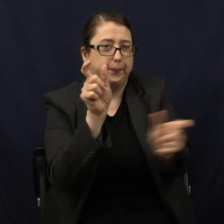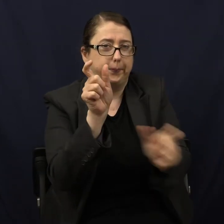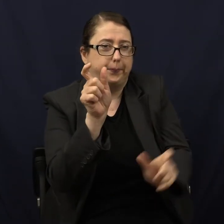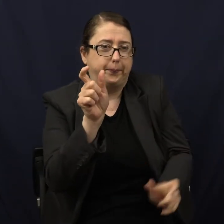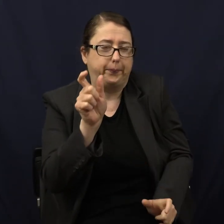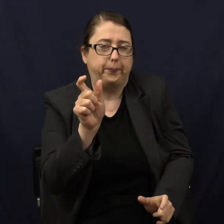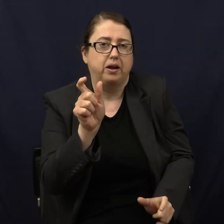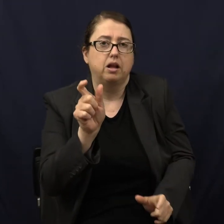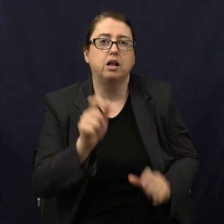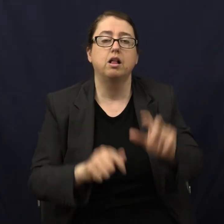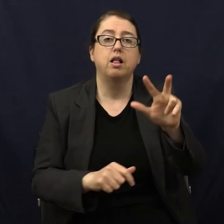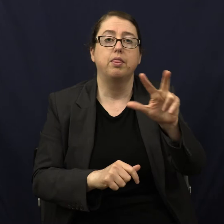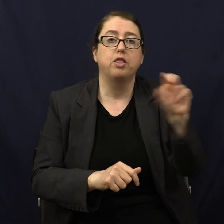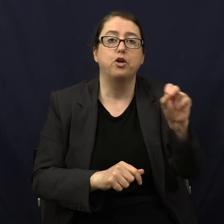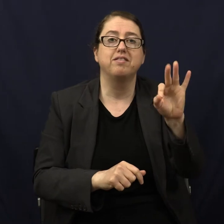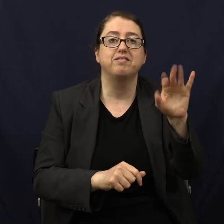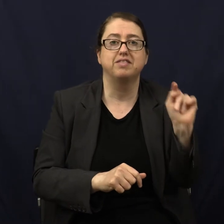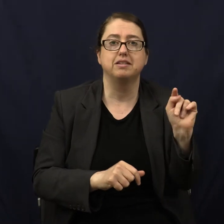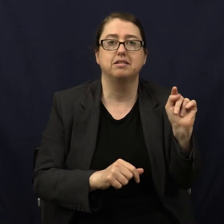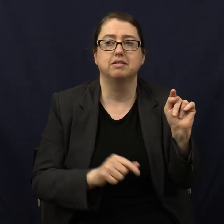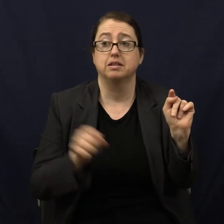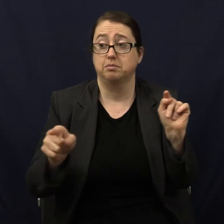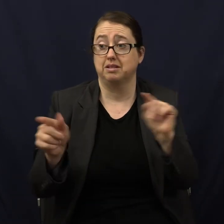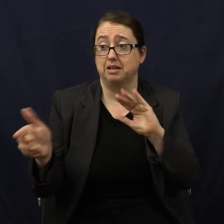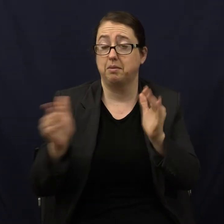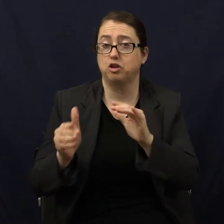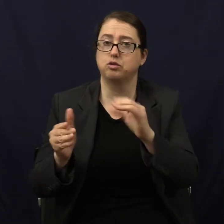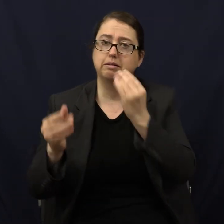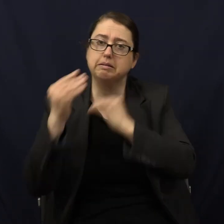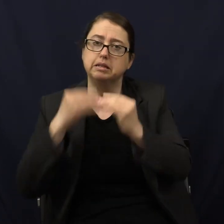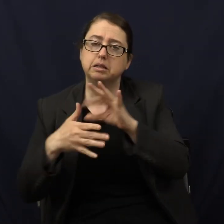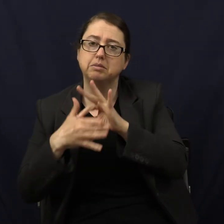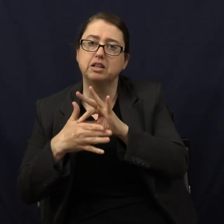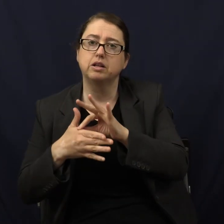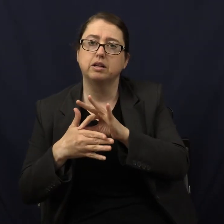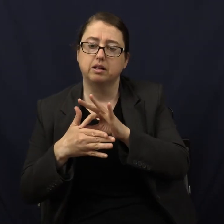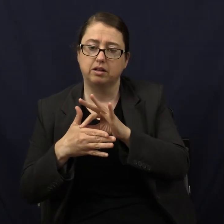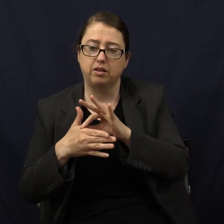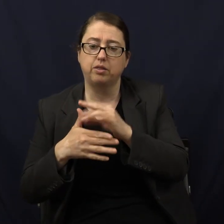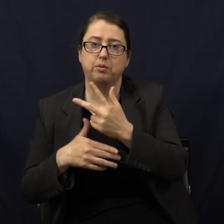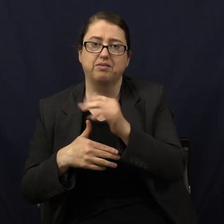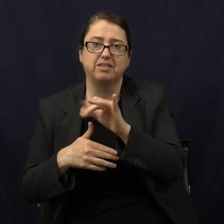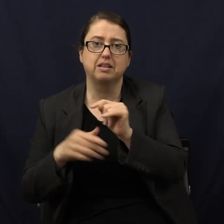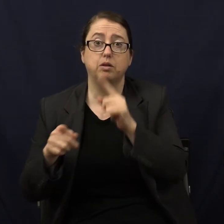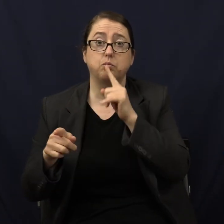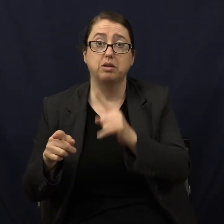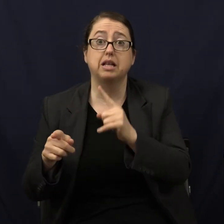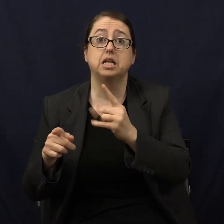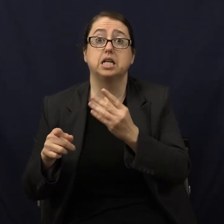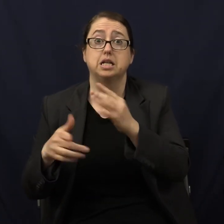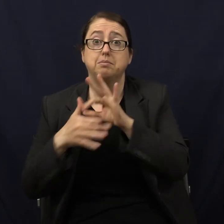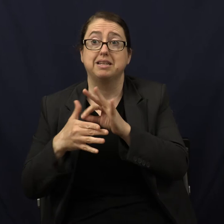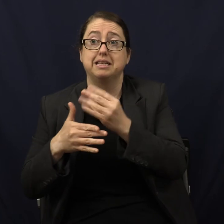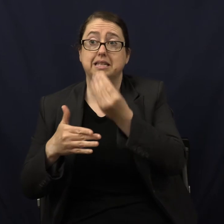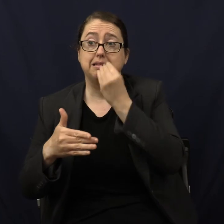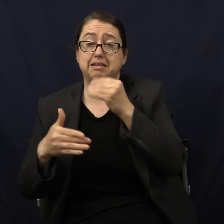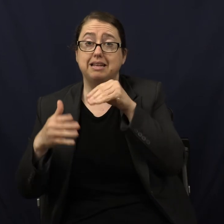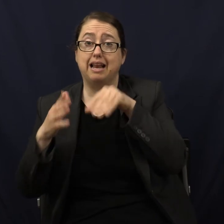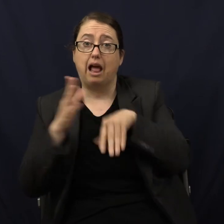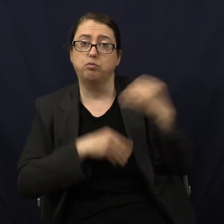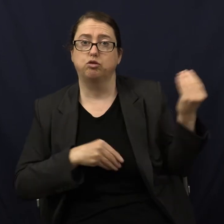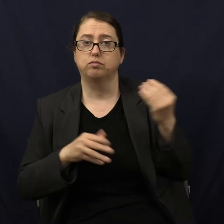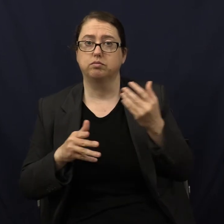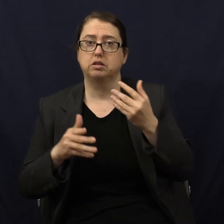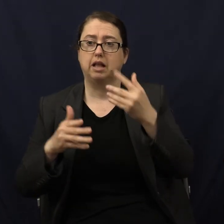on average are about 30 feet. Average carnivore, nine feet. Because they need to get the meat in and out.